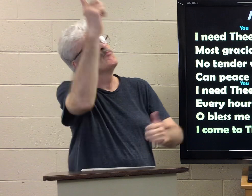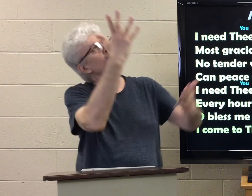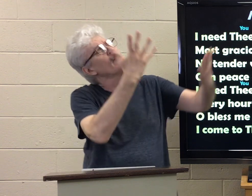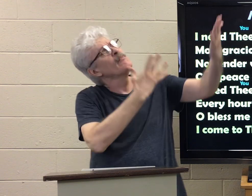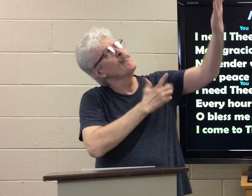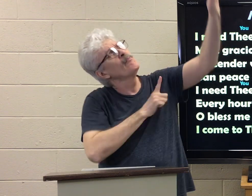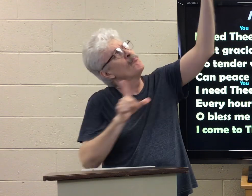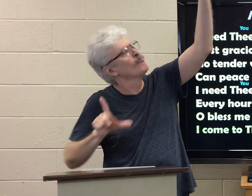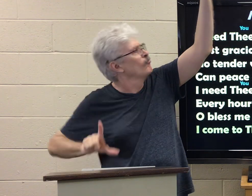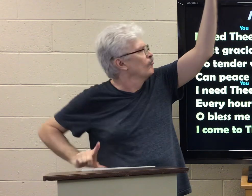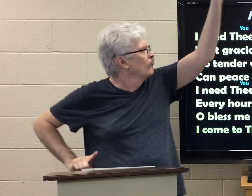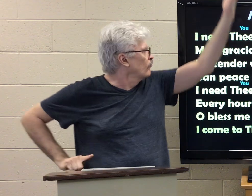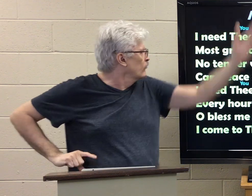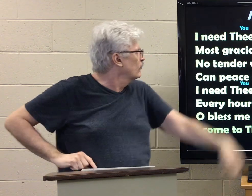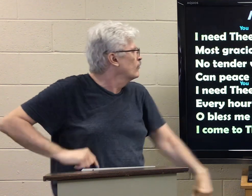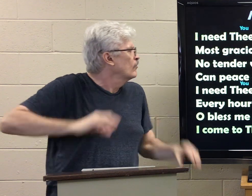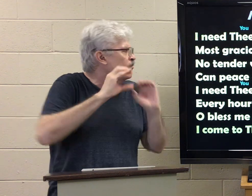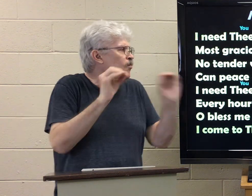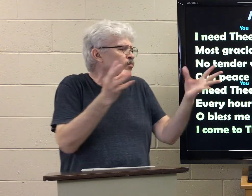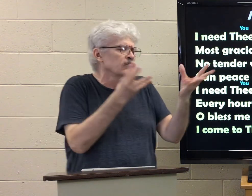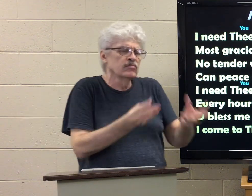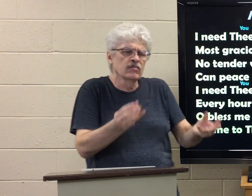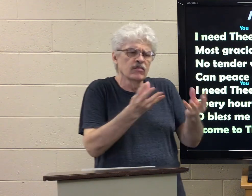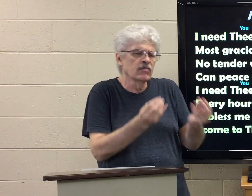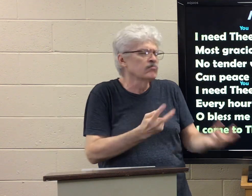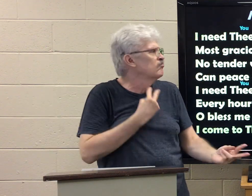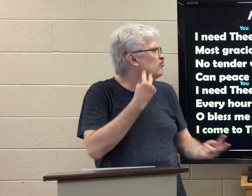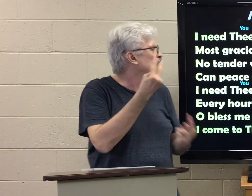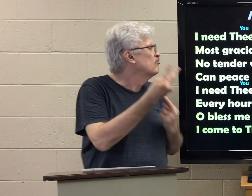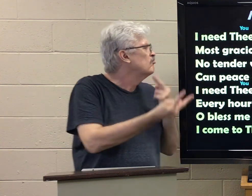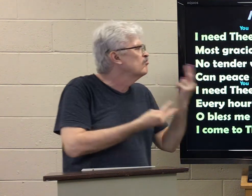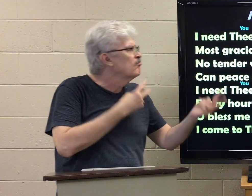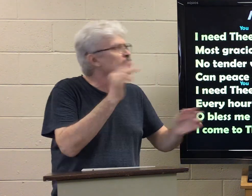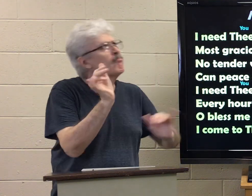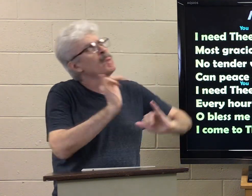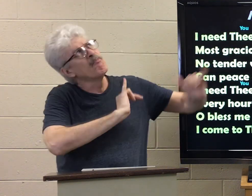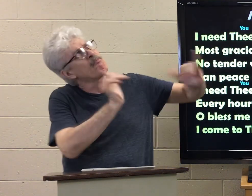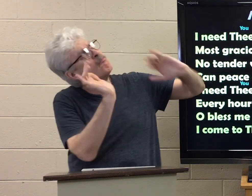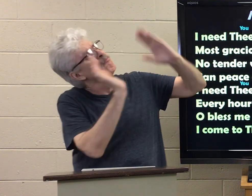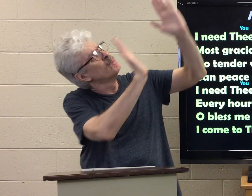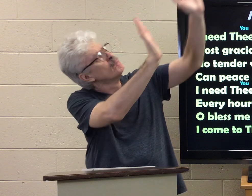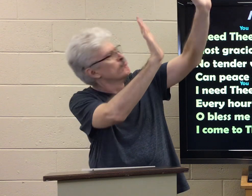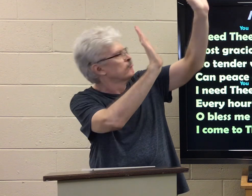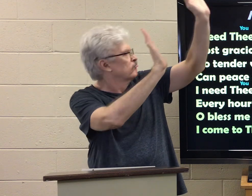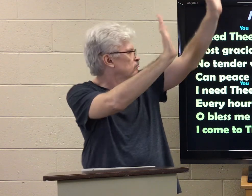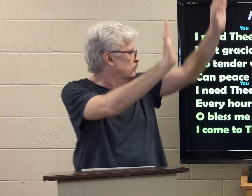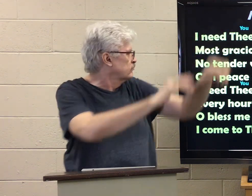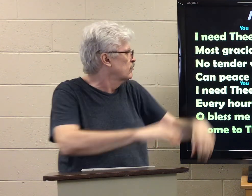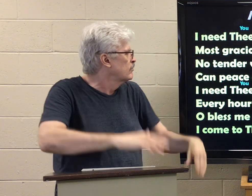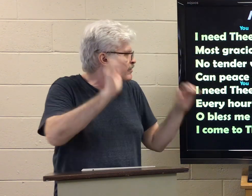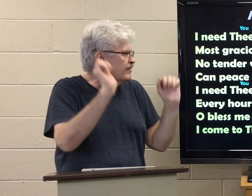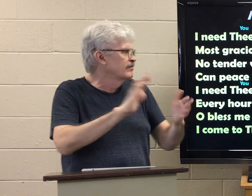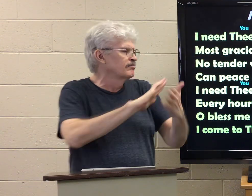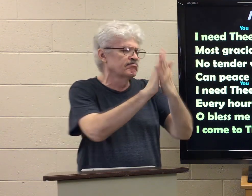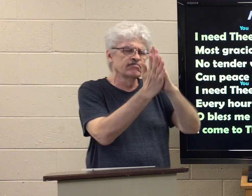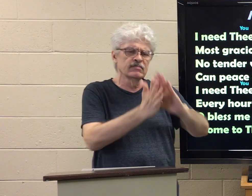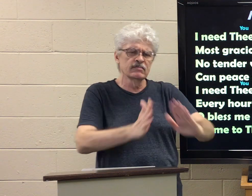gracious Lord. No tender voice like thine can peace